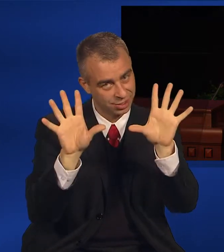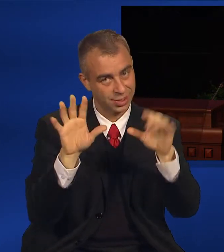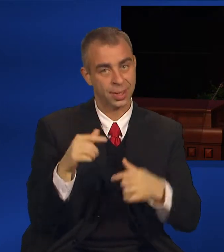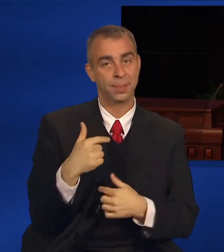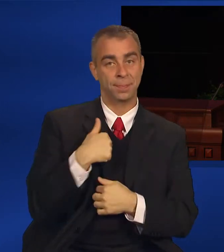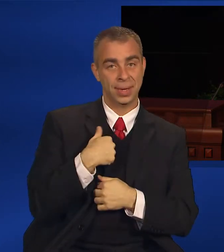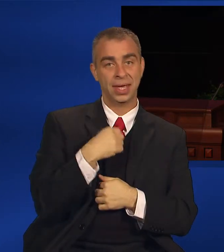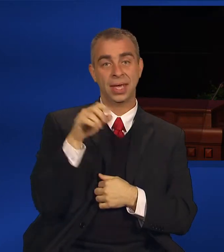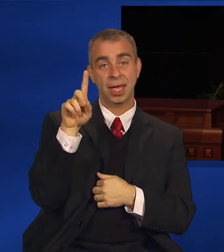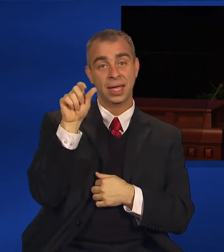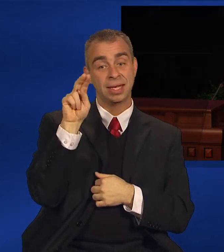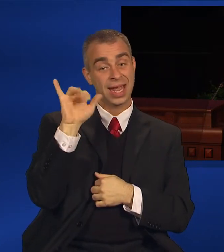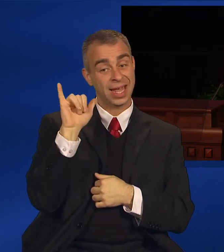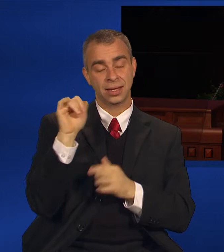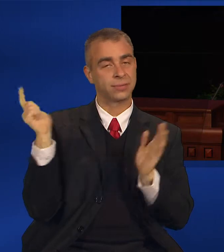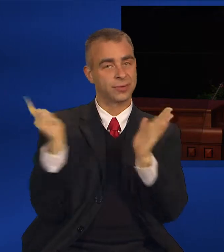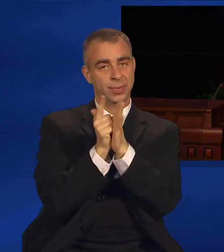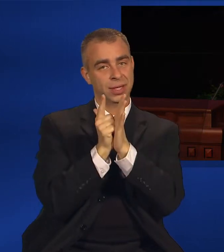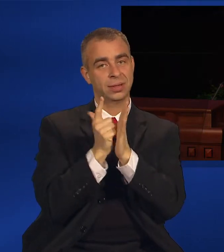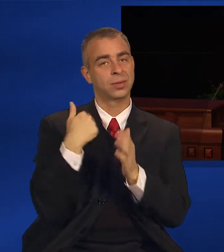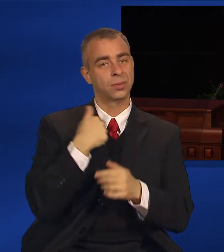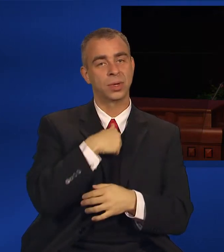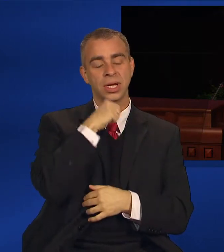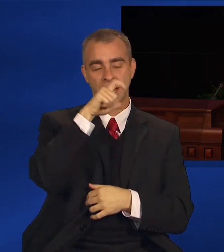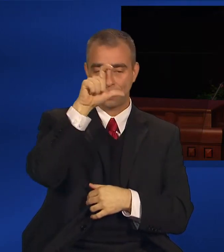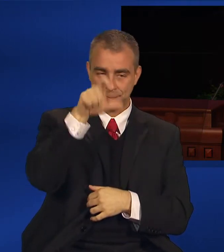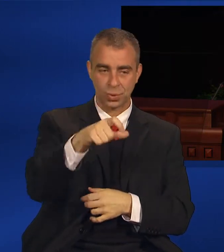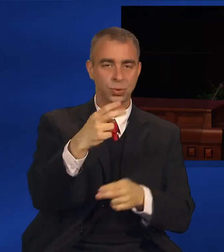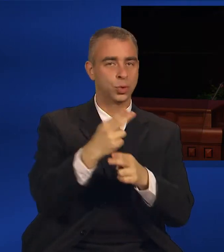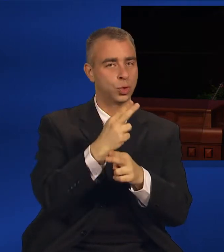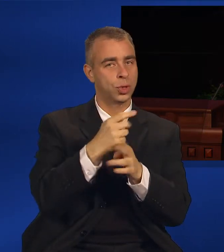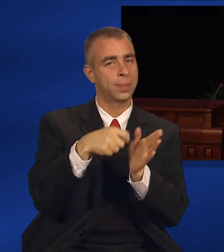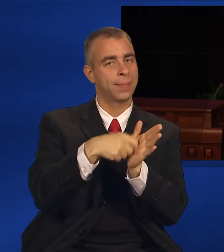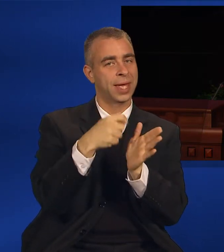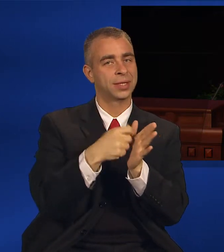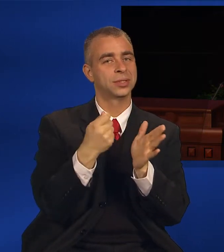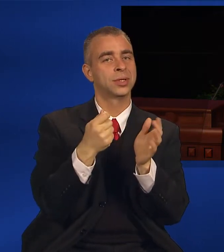both Danny and I were forbidden to use them